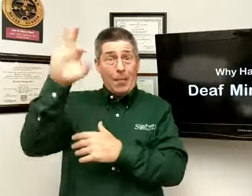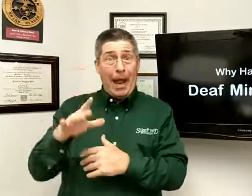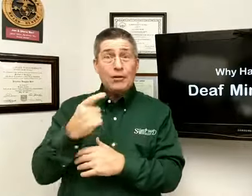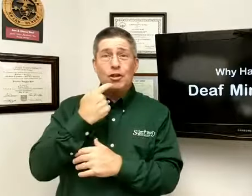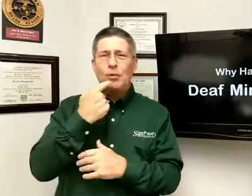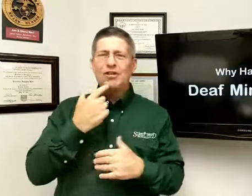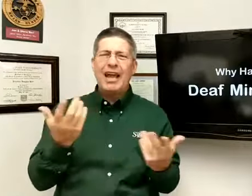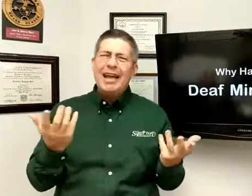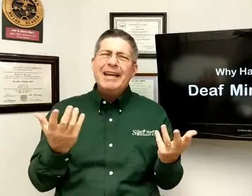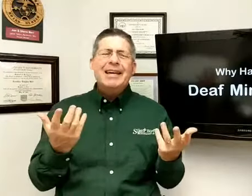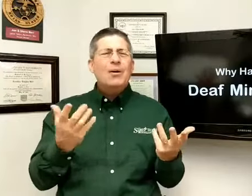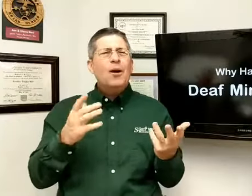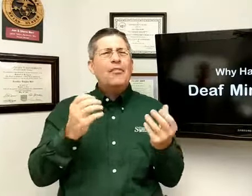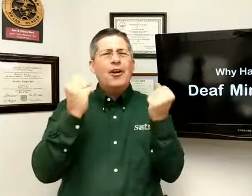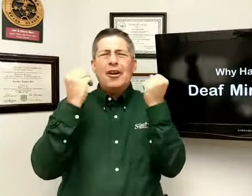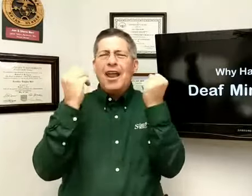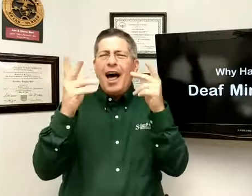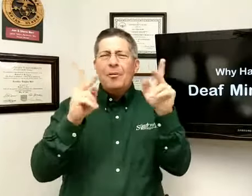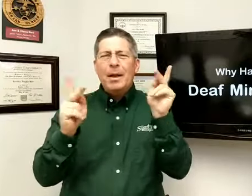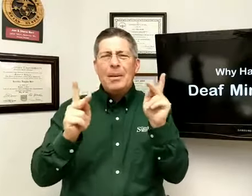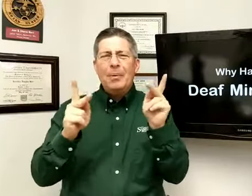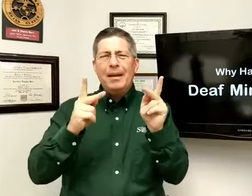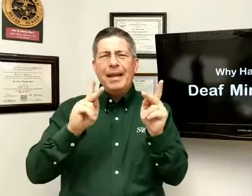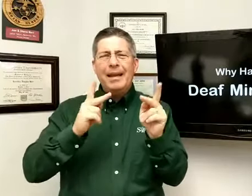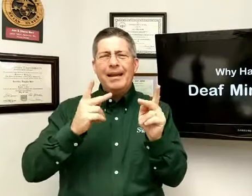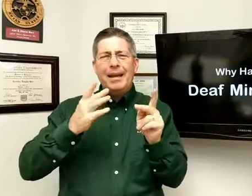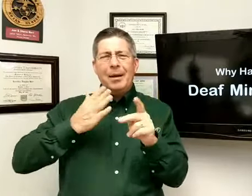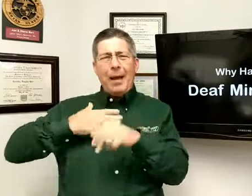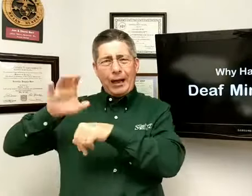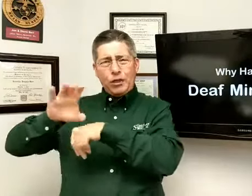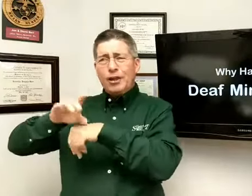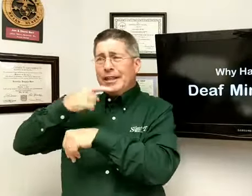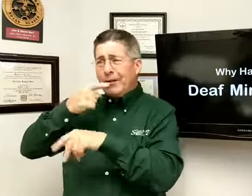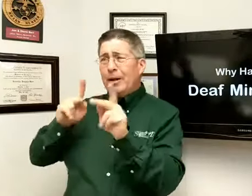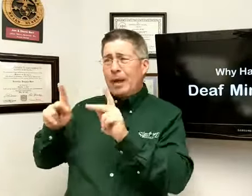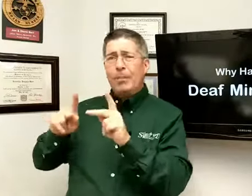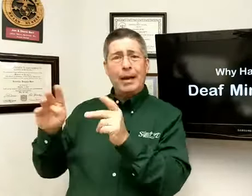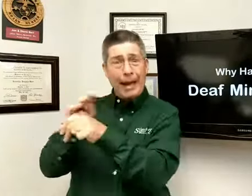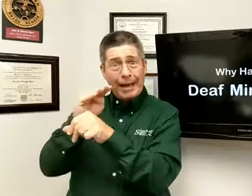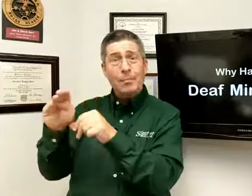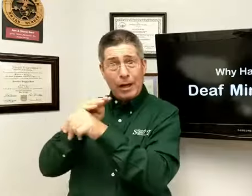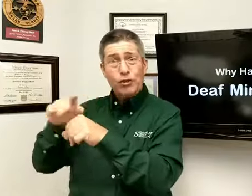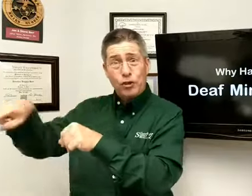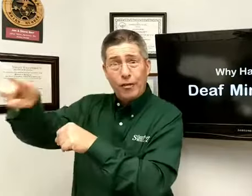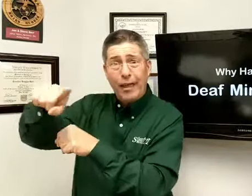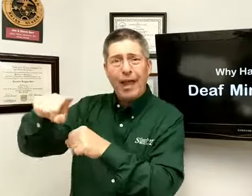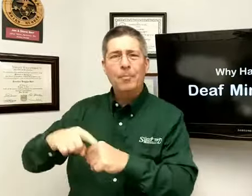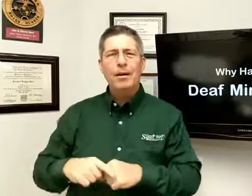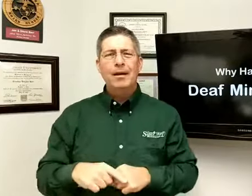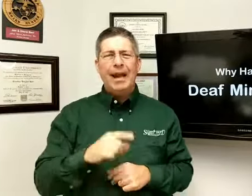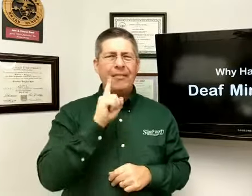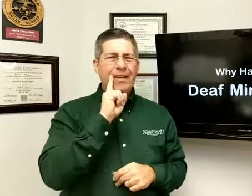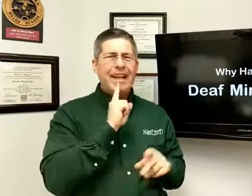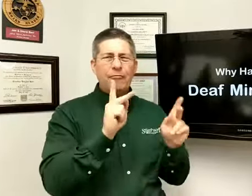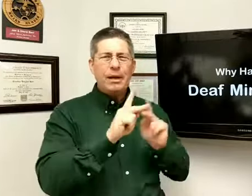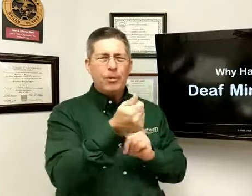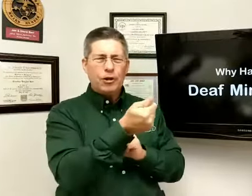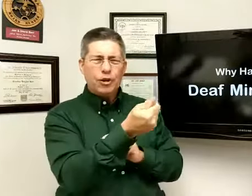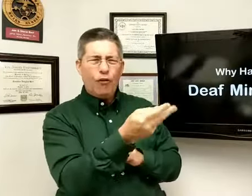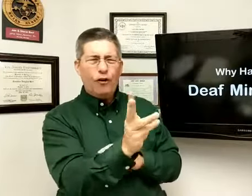pastor would say, well, there are a lot of people in my church hearing people, and I can minister to them, and the deaf people are so very